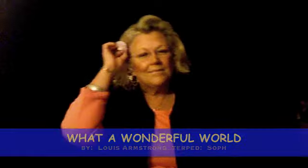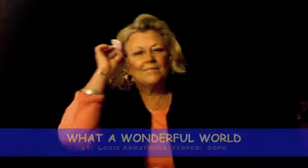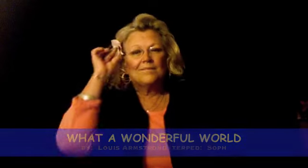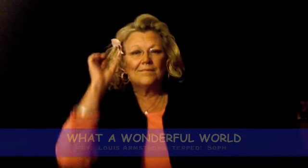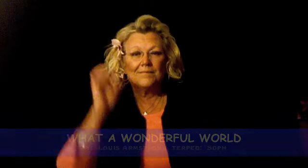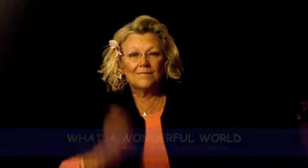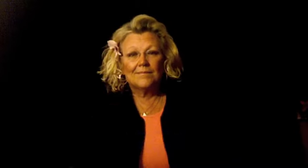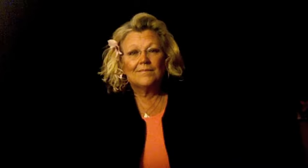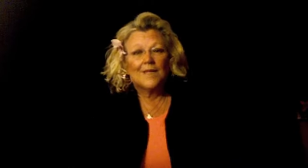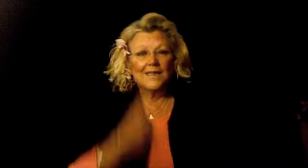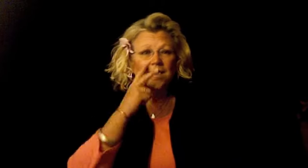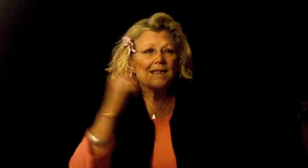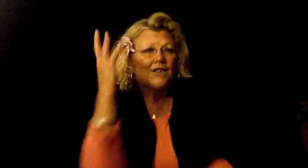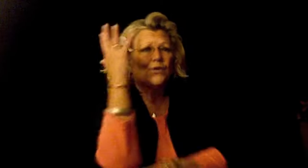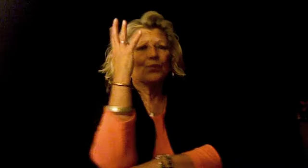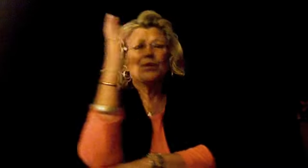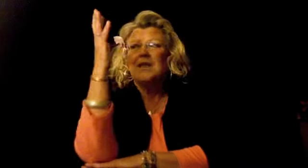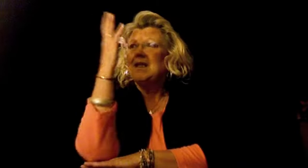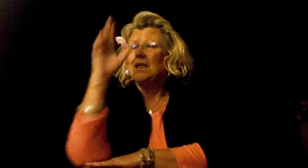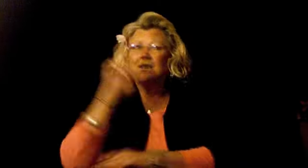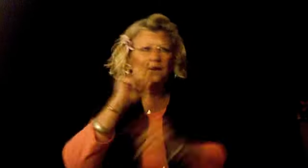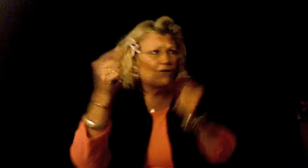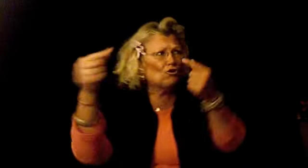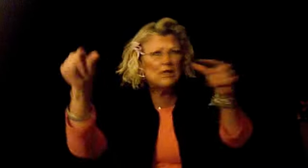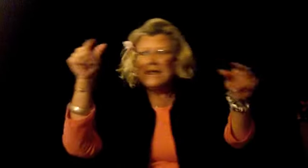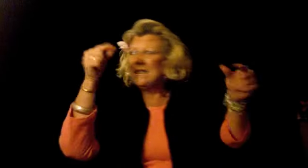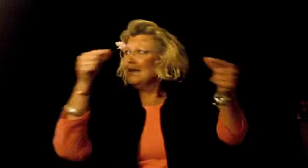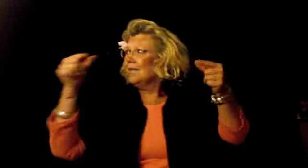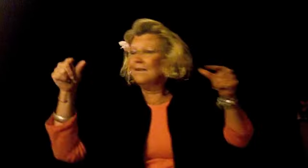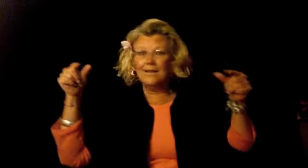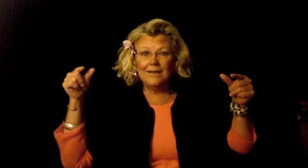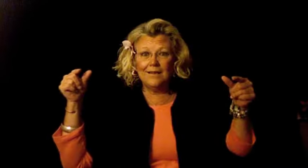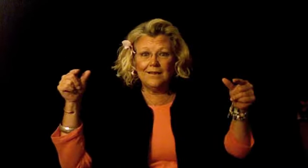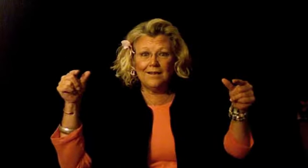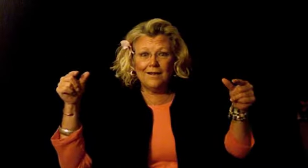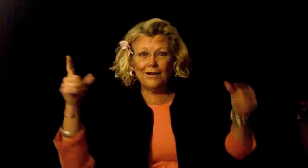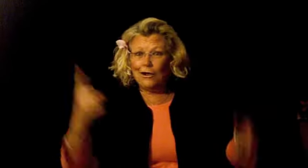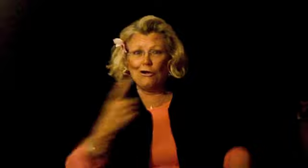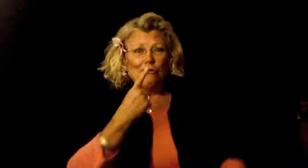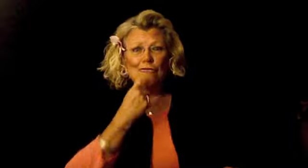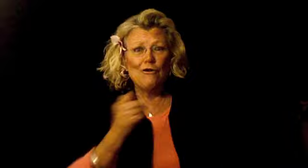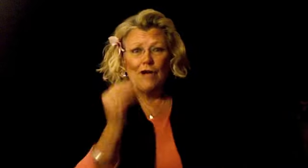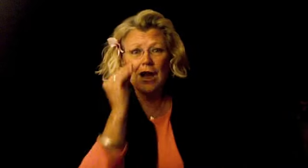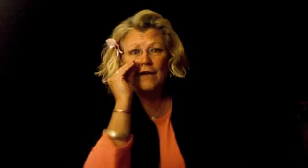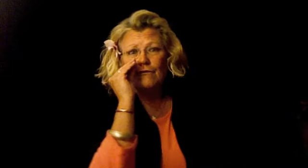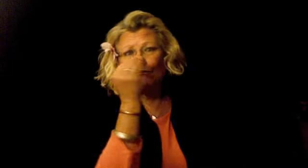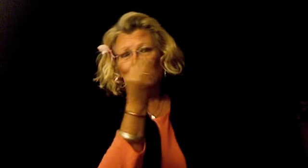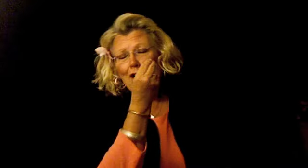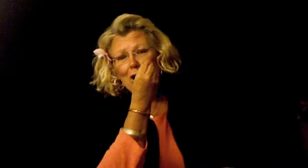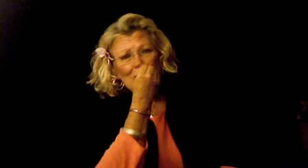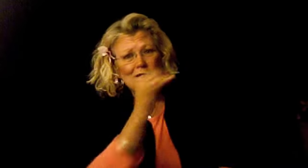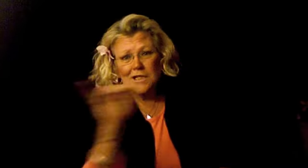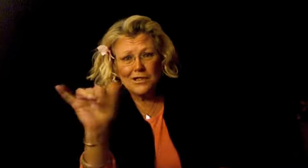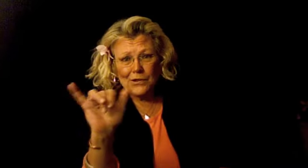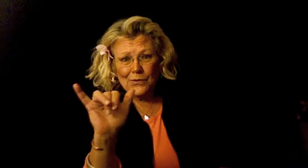I see trees of green, red roses too,